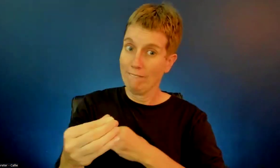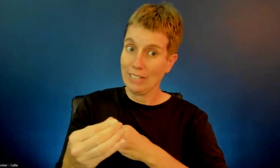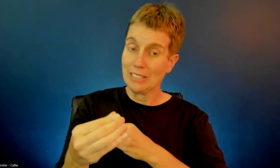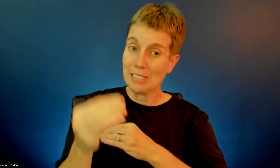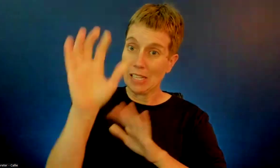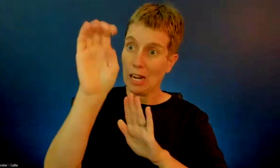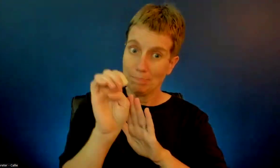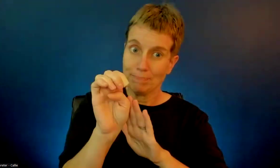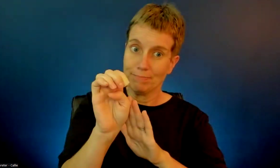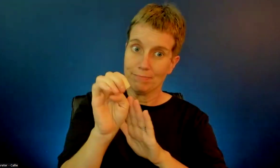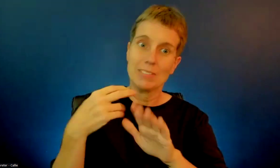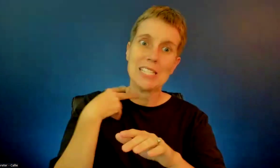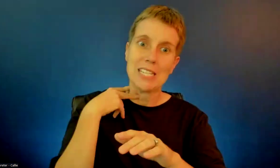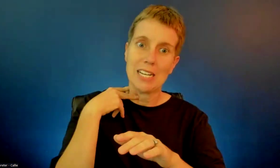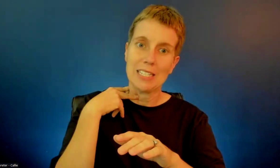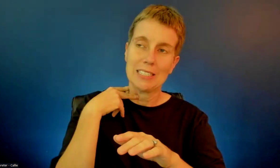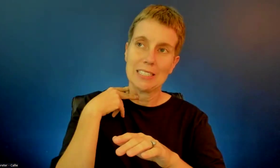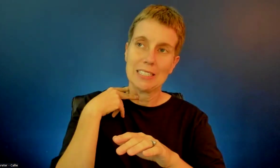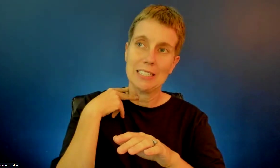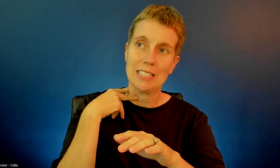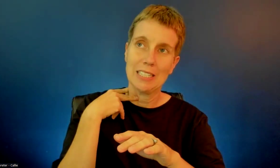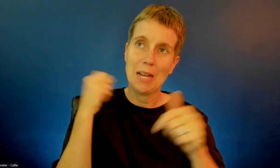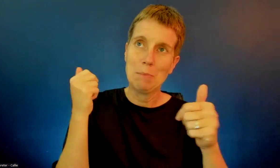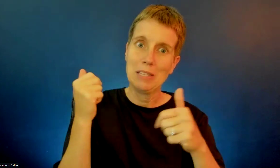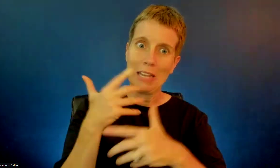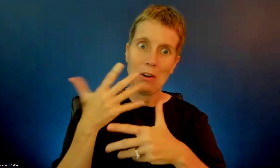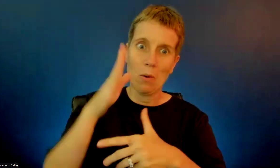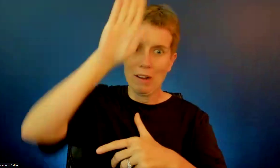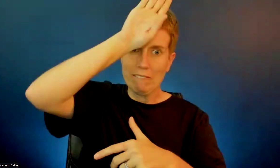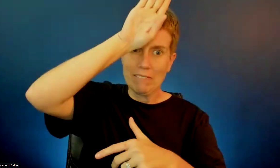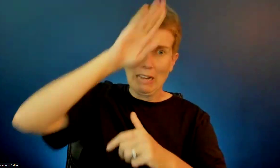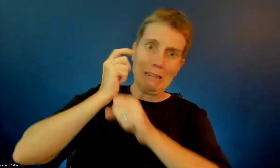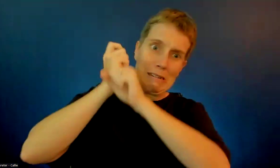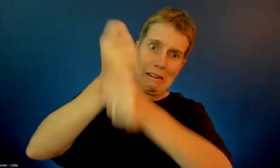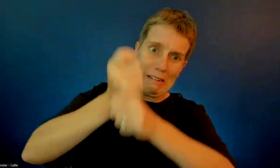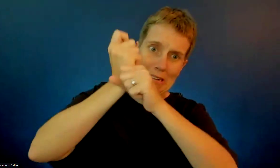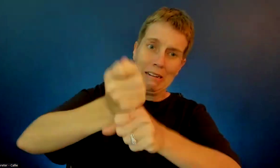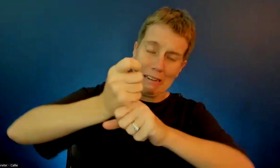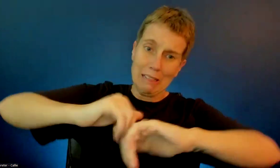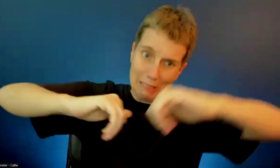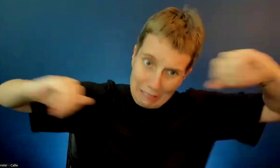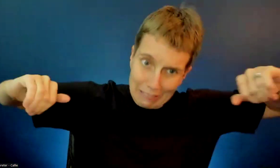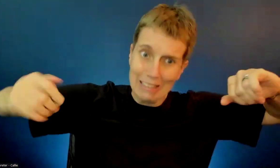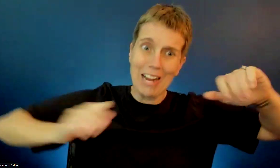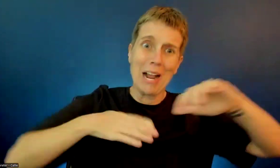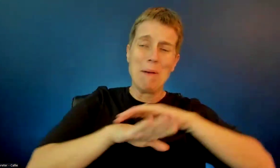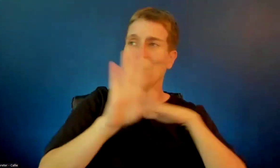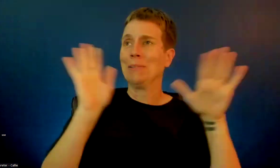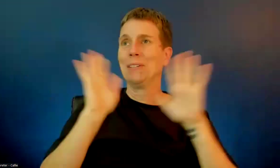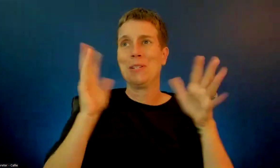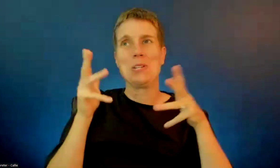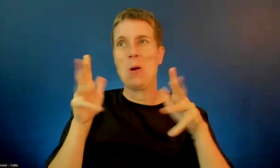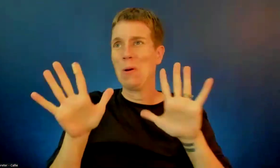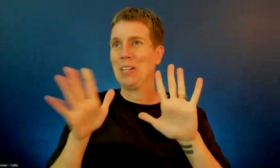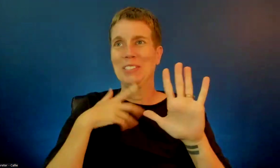I don't want is firemen to come in here with axes. They'll mess up my elevator. If people just leave me alone,